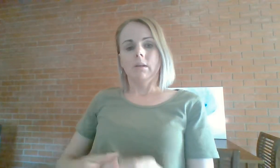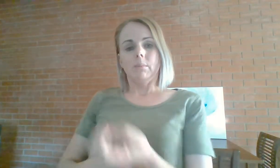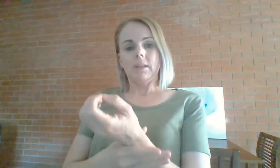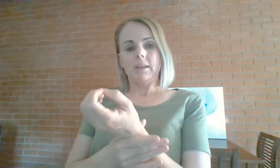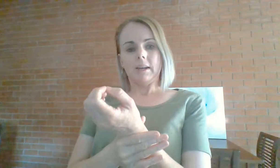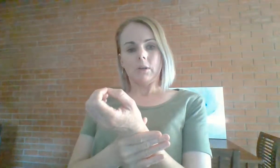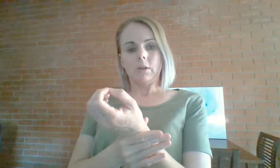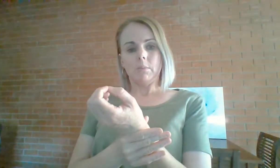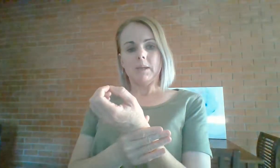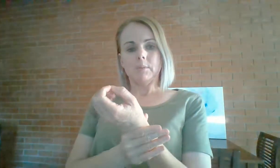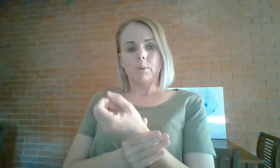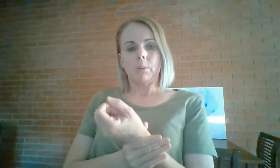Breathe it out. Go to your peace spot.